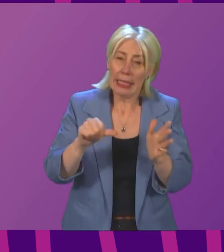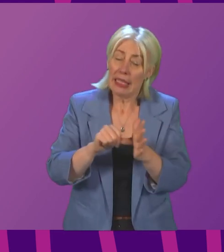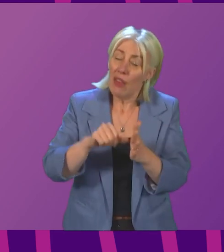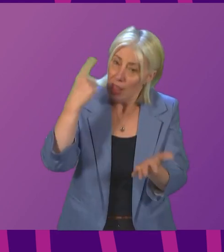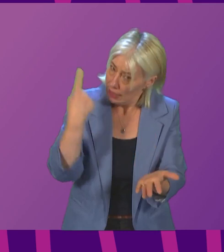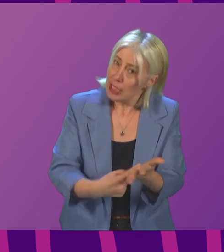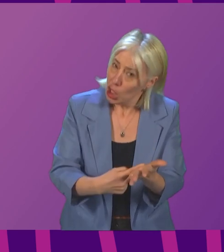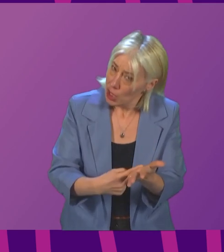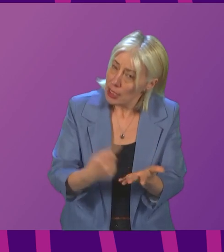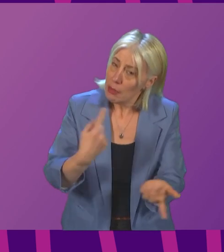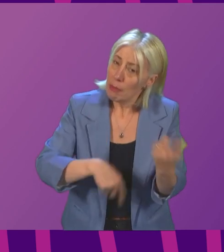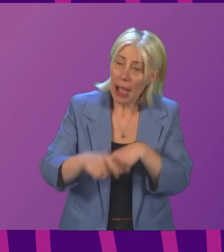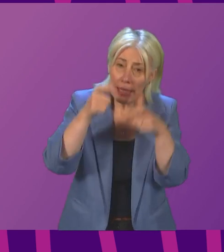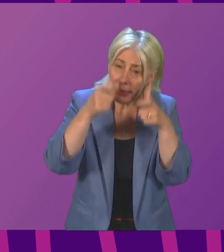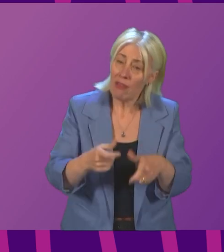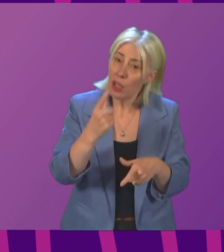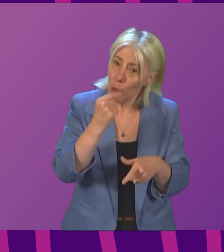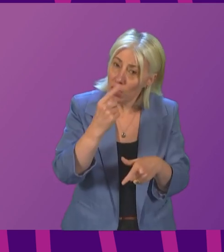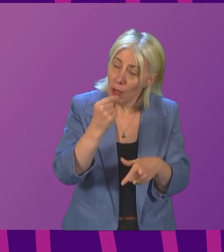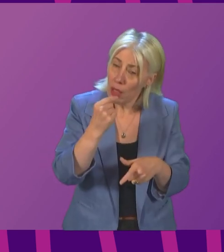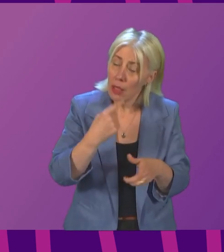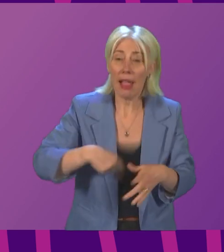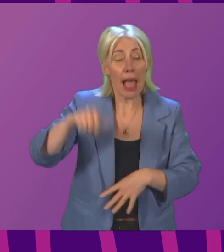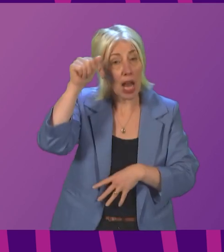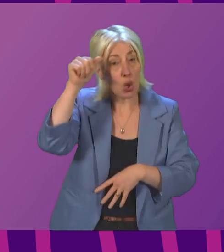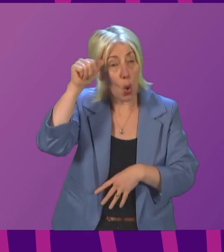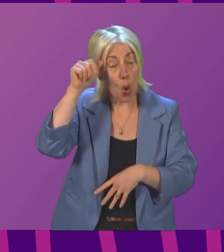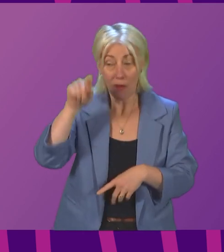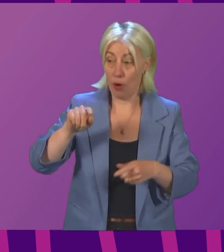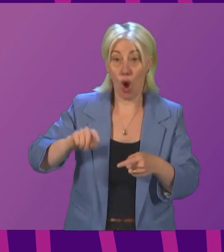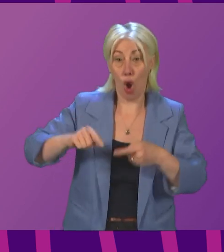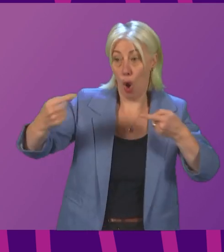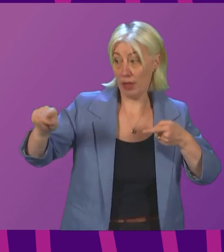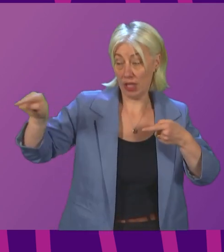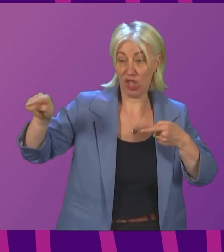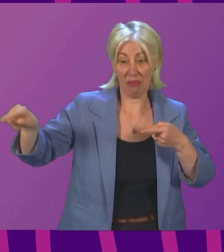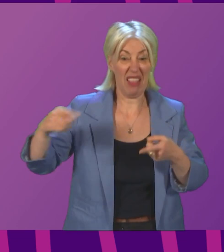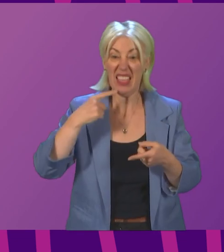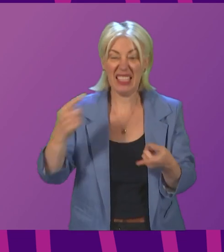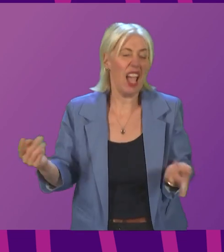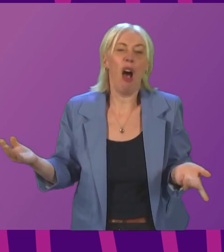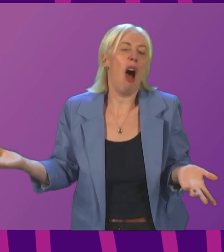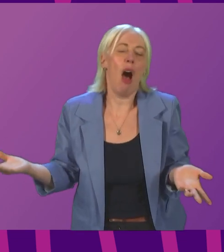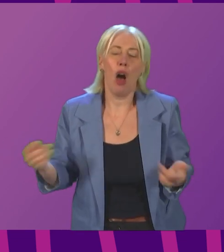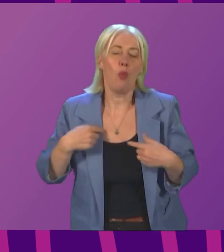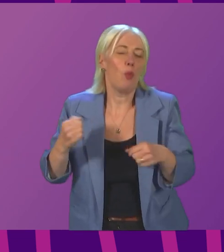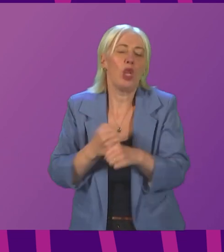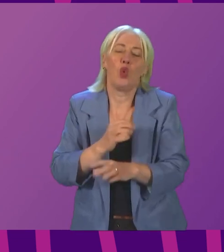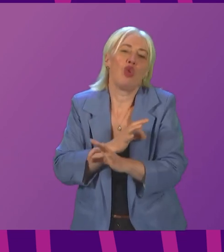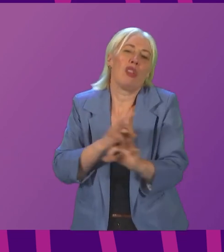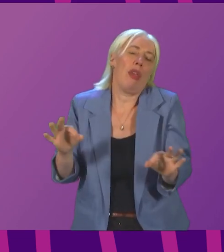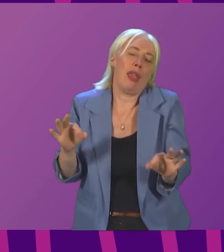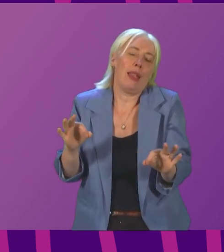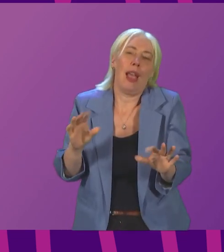decisions as carefully as we possibly can. I know that for the opposition here, they wanted to say that we just need to do nothing and